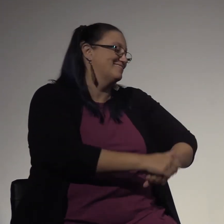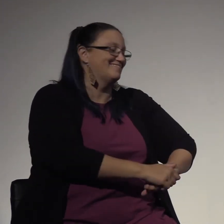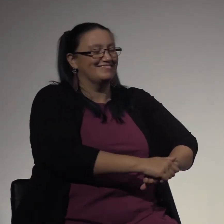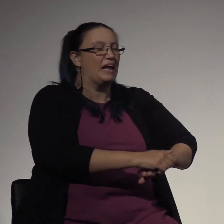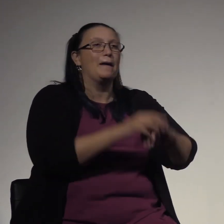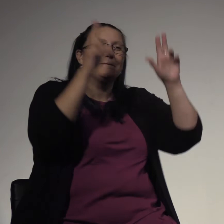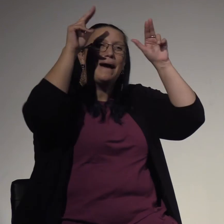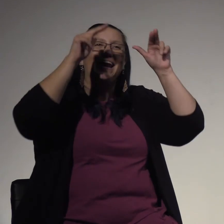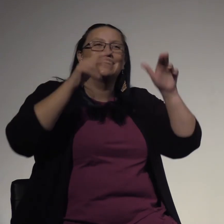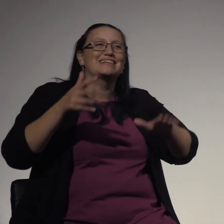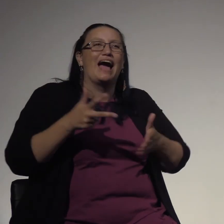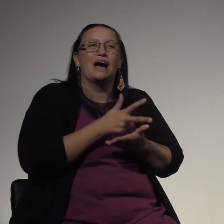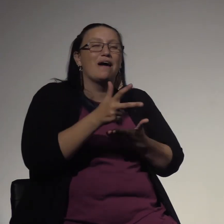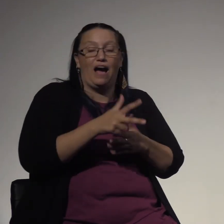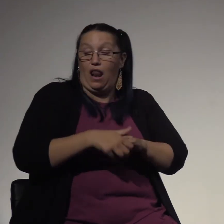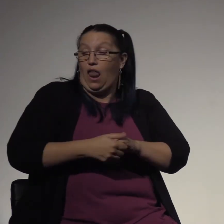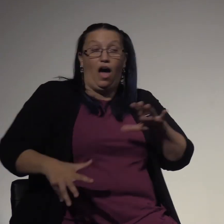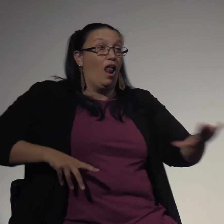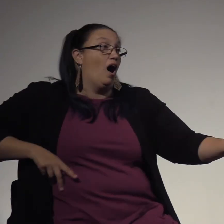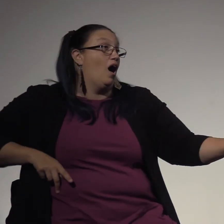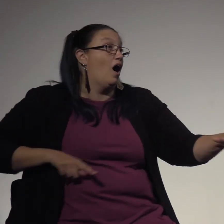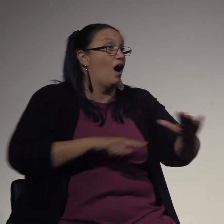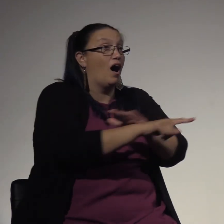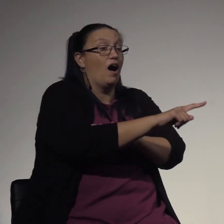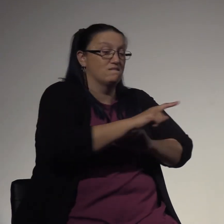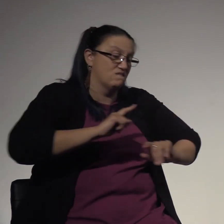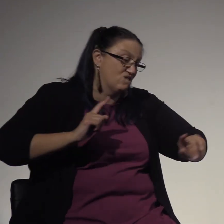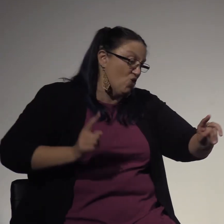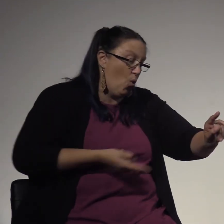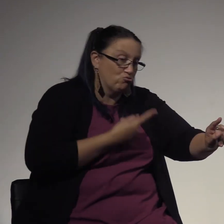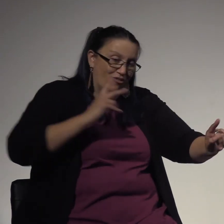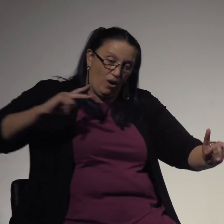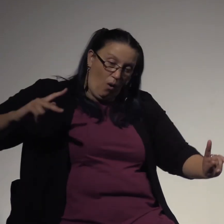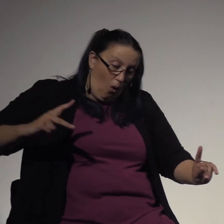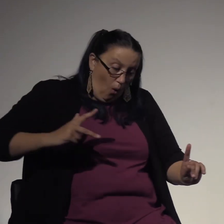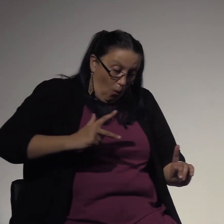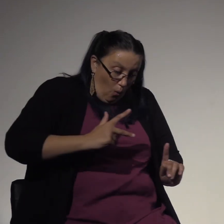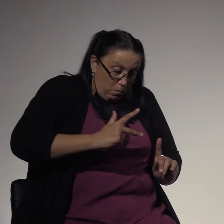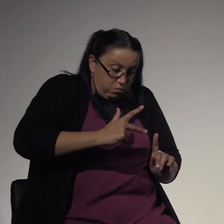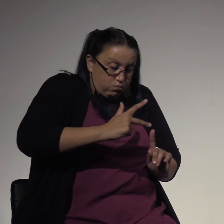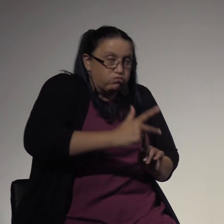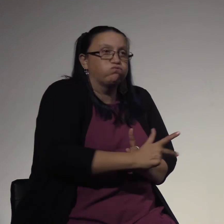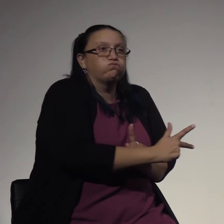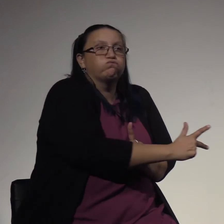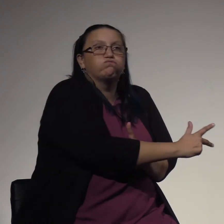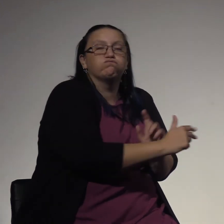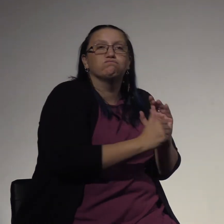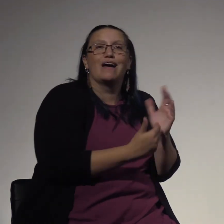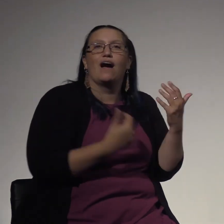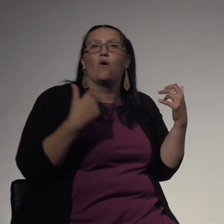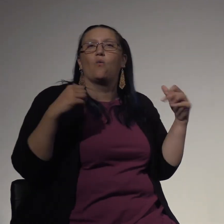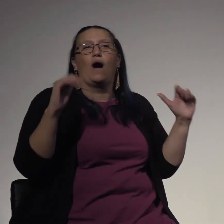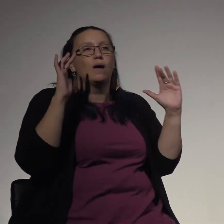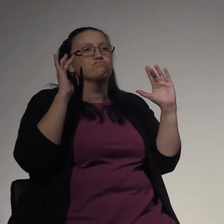and missed the teeth of a four-wheel drive by me seconds. Today, he is the brightest 12-year-old I know.